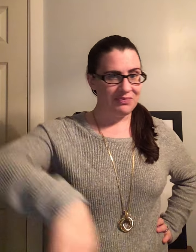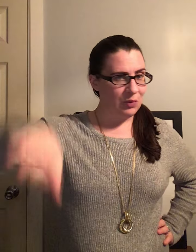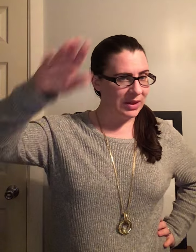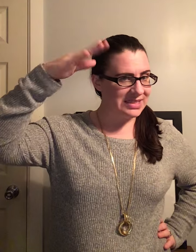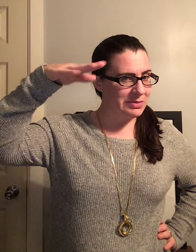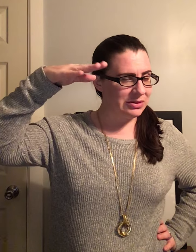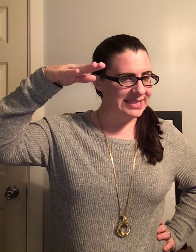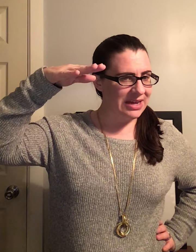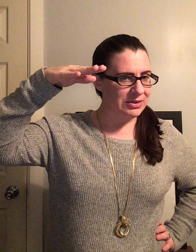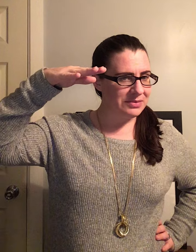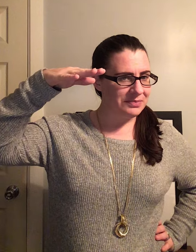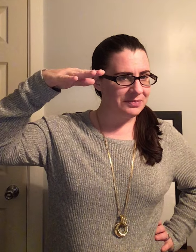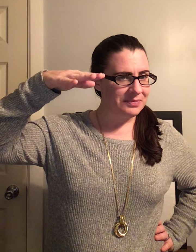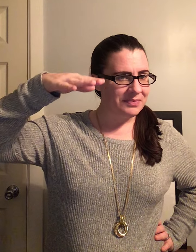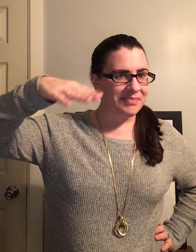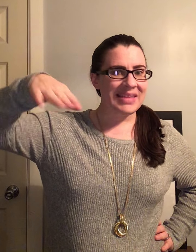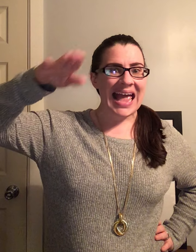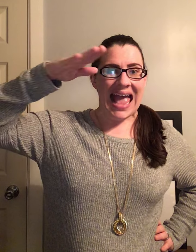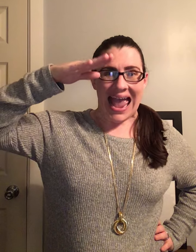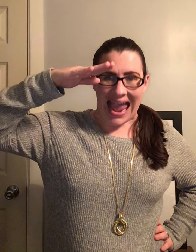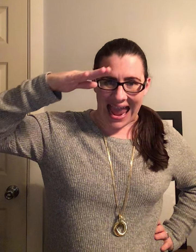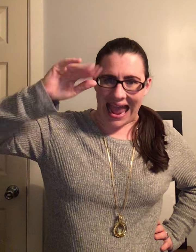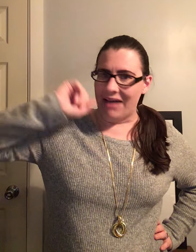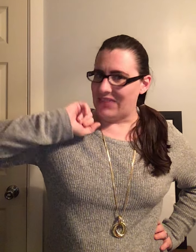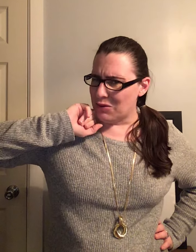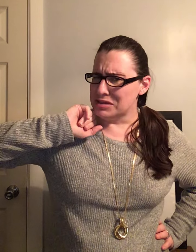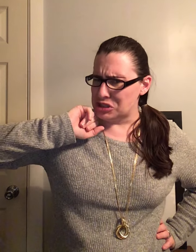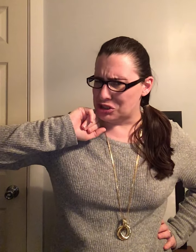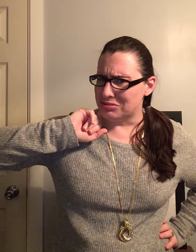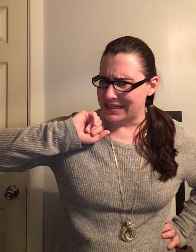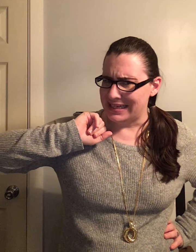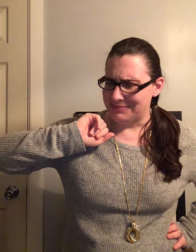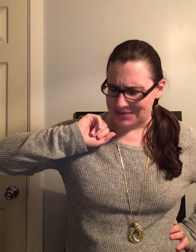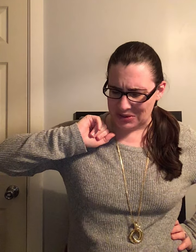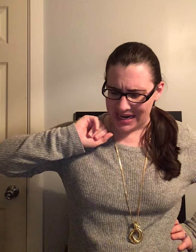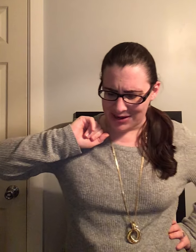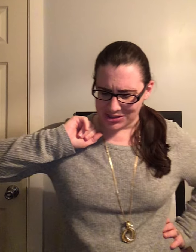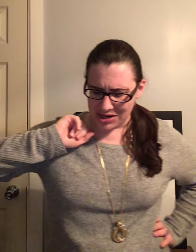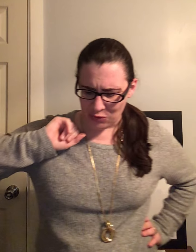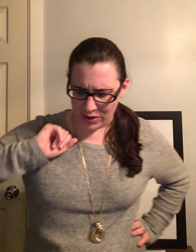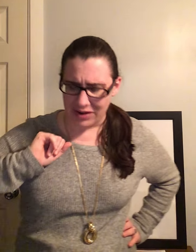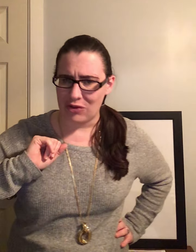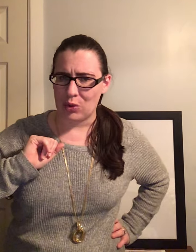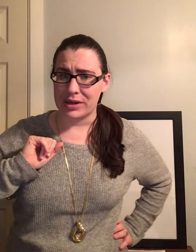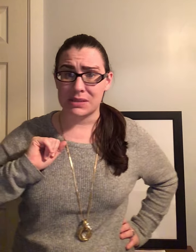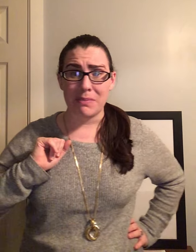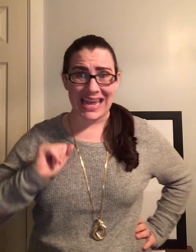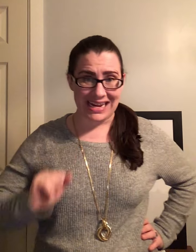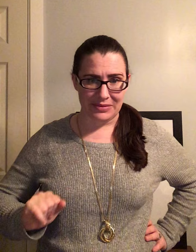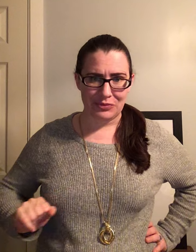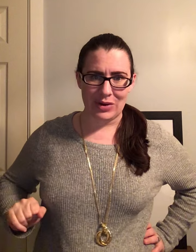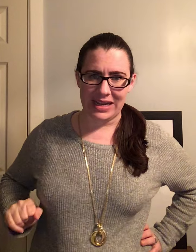What's the middle sound? Ah, that one's tricky. Okay, here's another one. The word is mane. Ready?